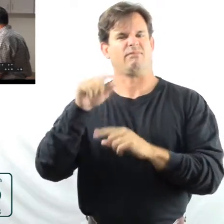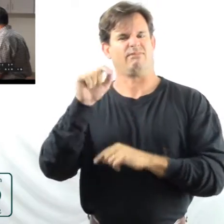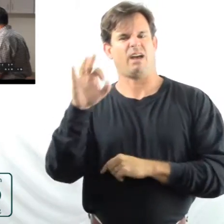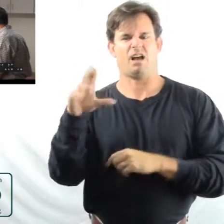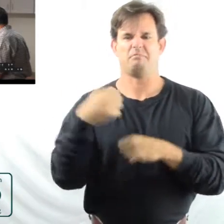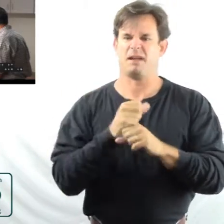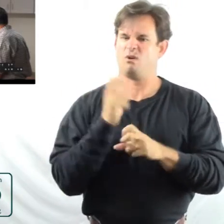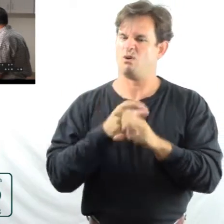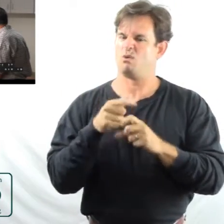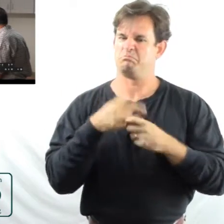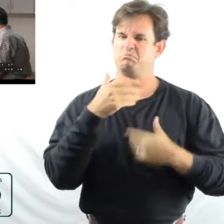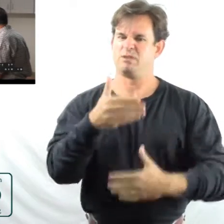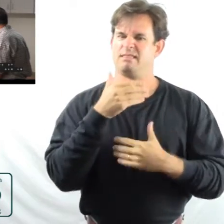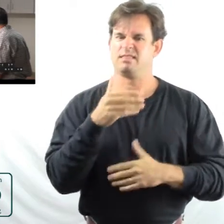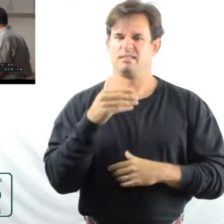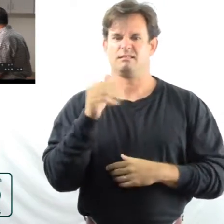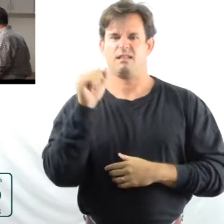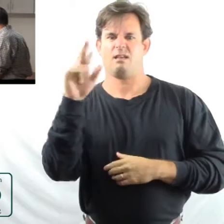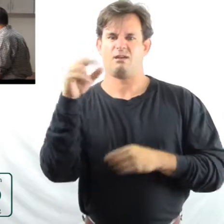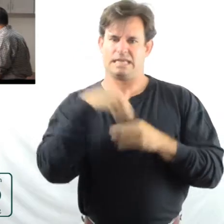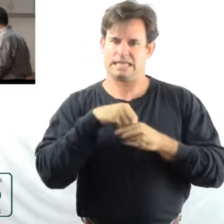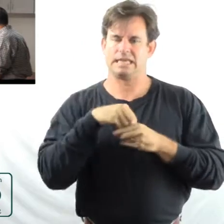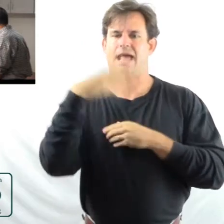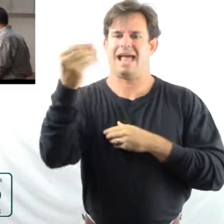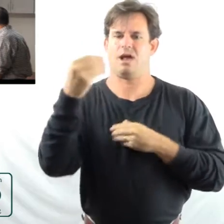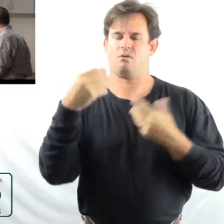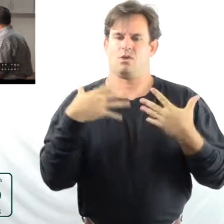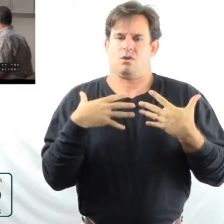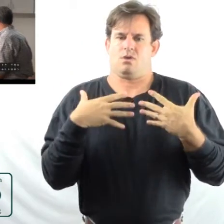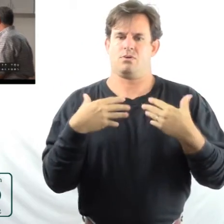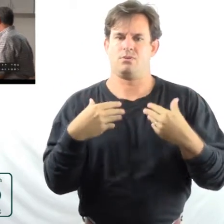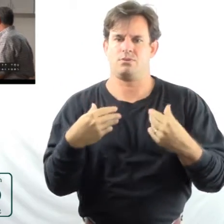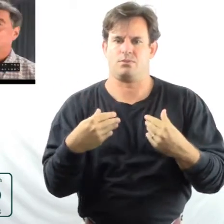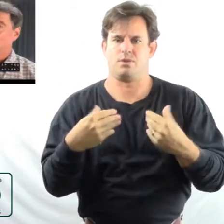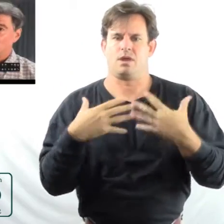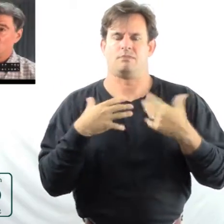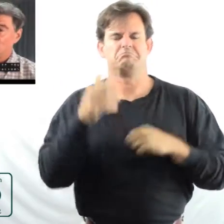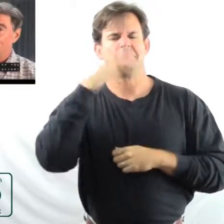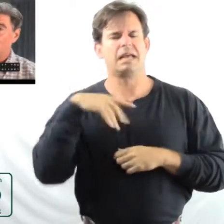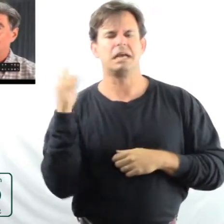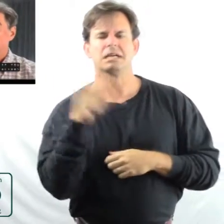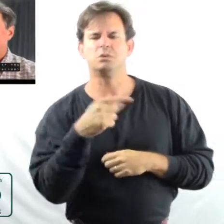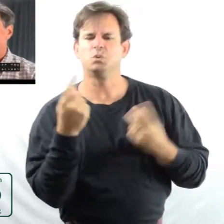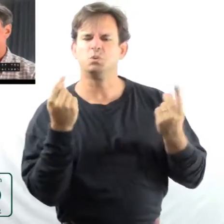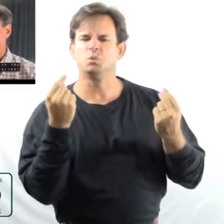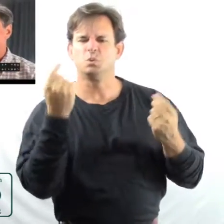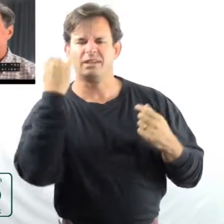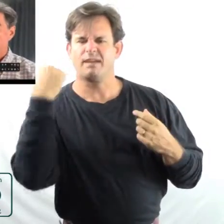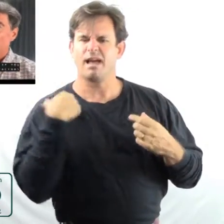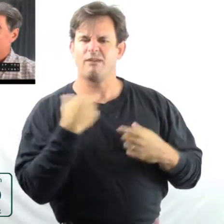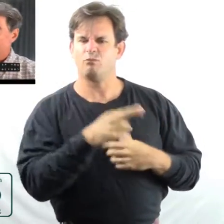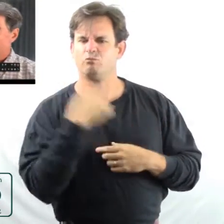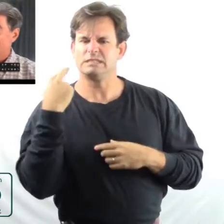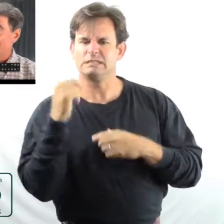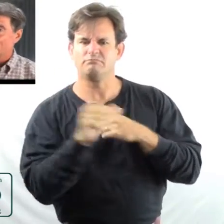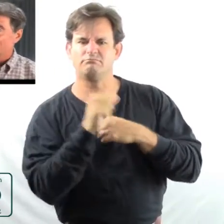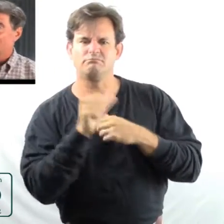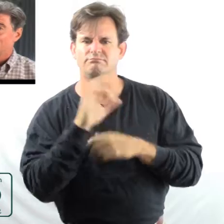difficult to breathe air in and out of the lungs. So, what should you do if you have some of those risk factors or symptoms